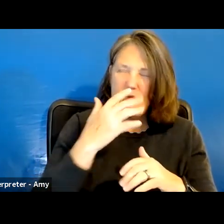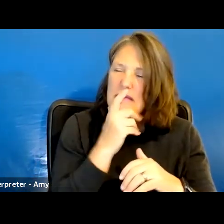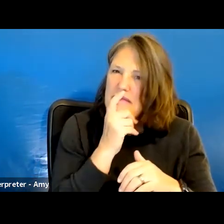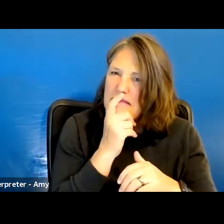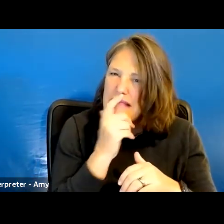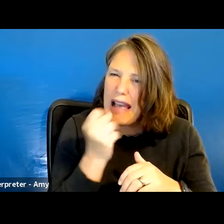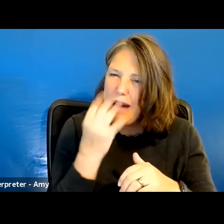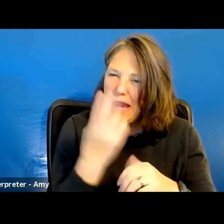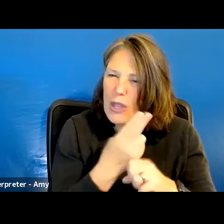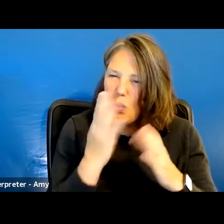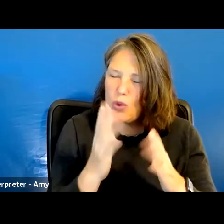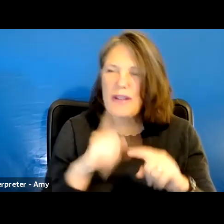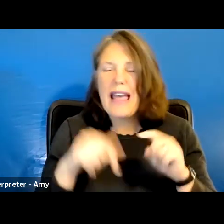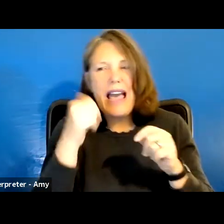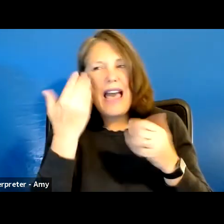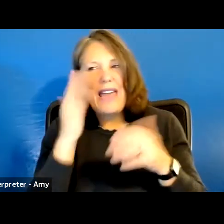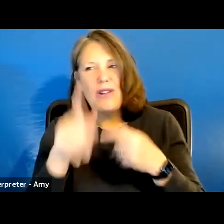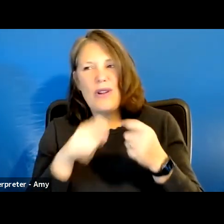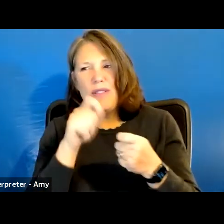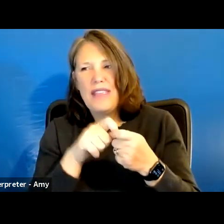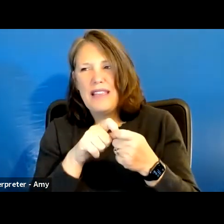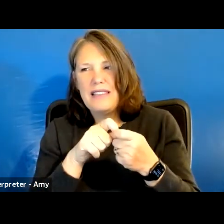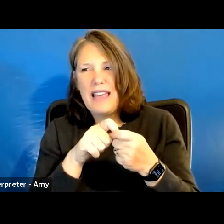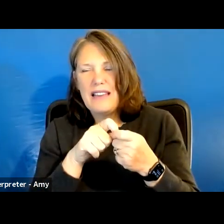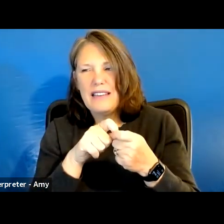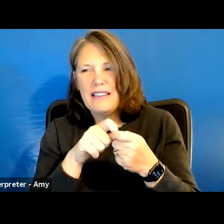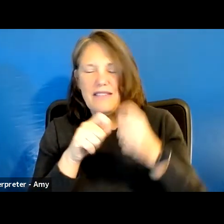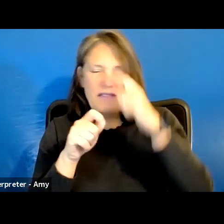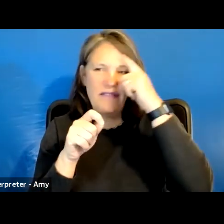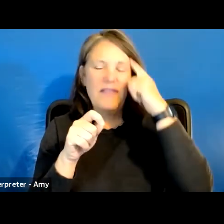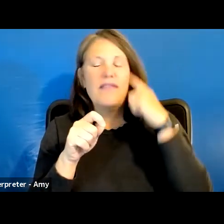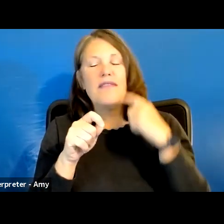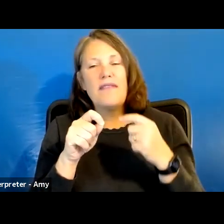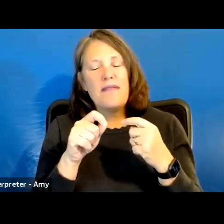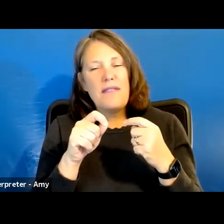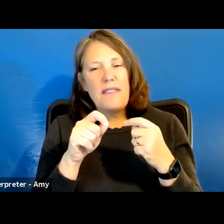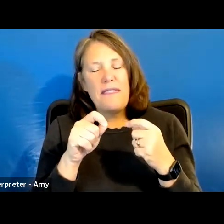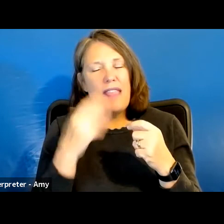I don't know the specifics of Zoom, but that's on their website and we can post that as a resource for sure.